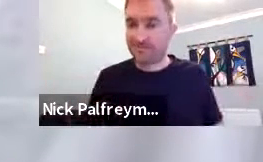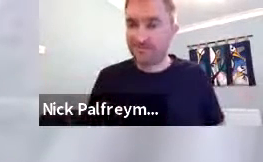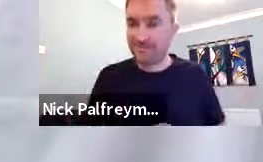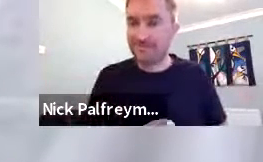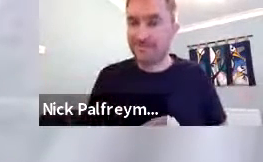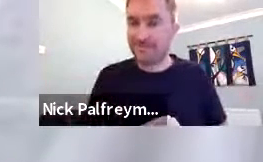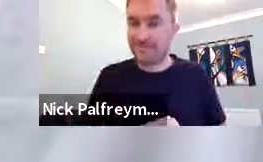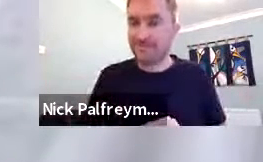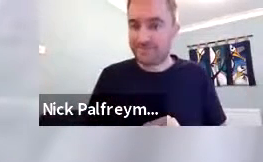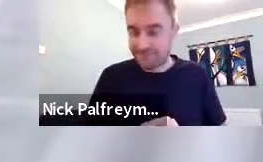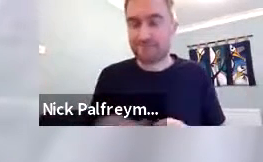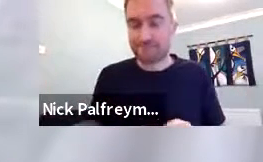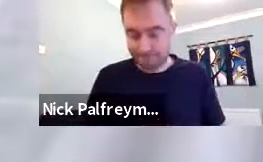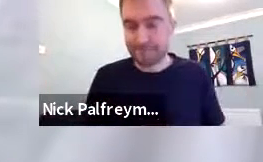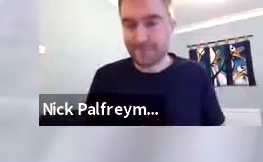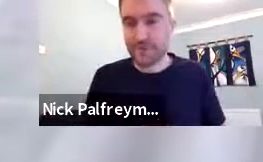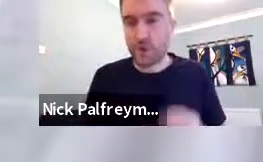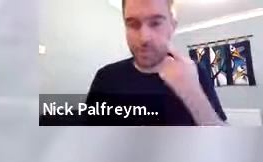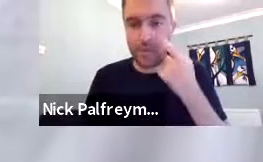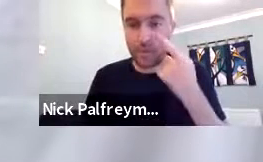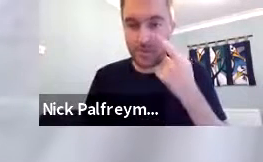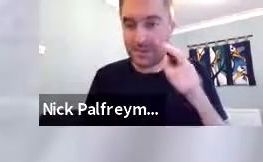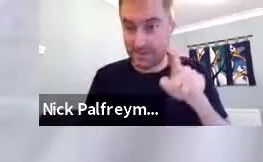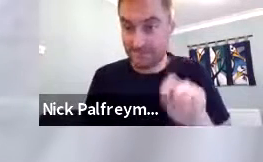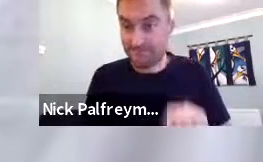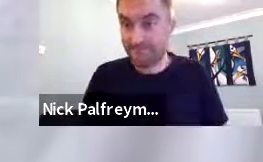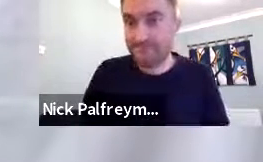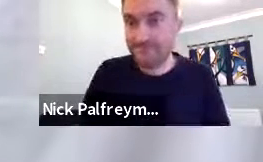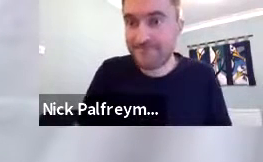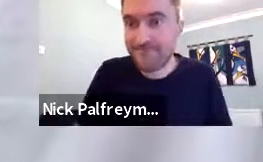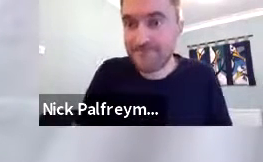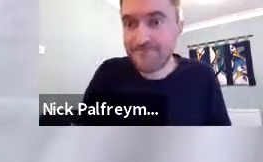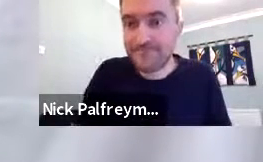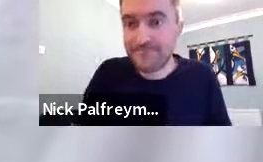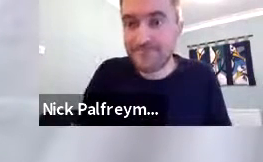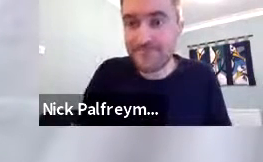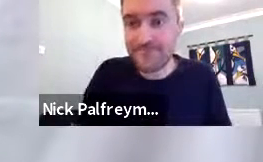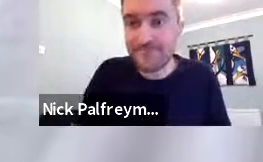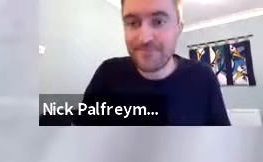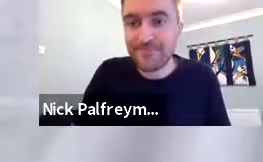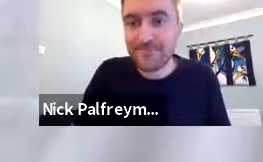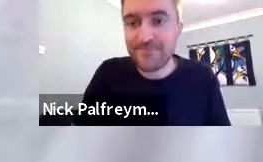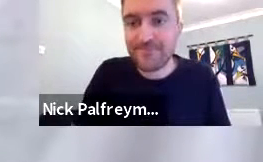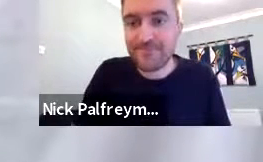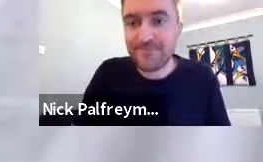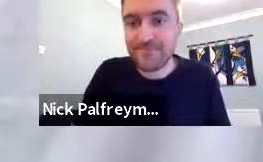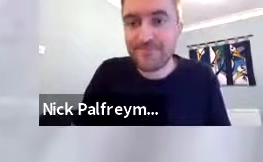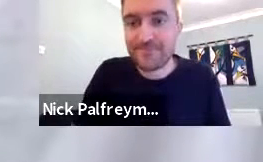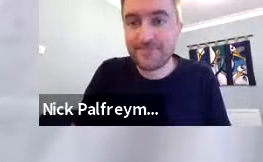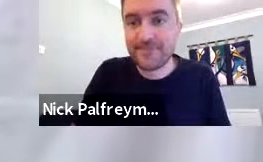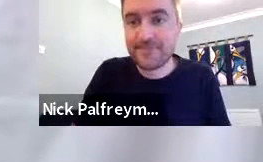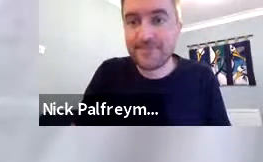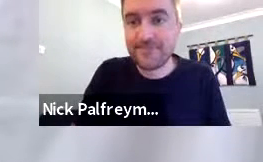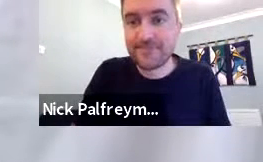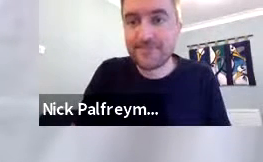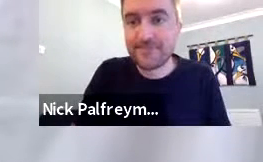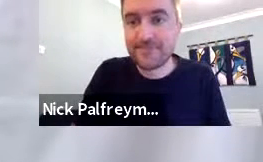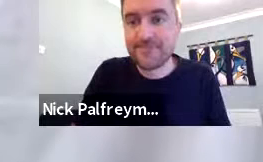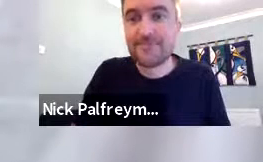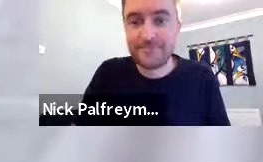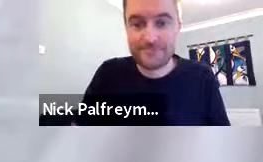Or have they not yet been? So, she's talking about which of the siblings have or have not been. So, I'll just let you view that clip.